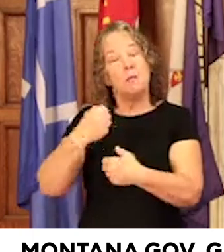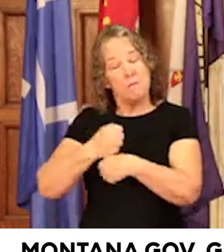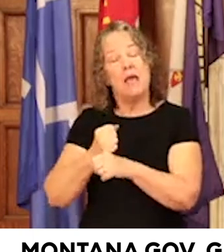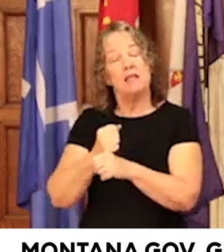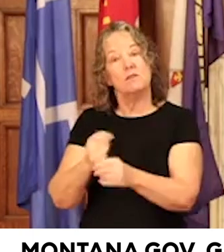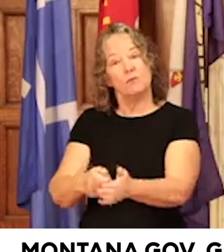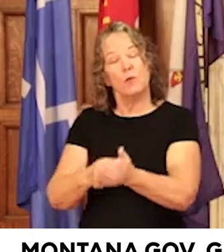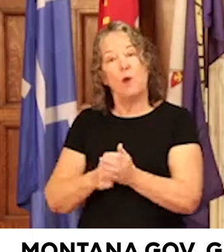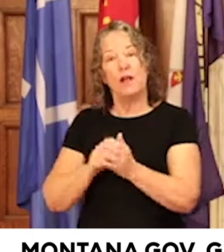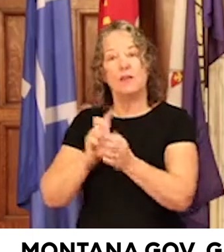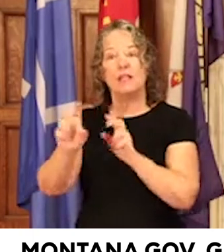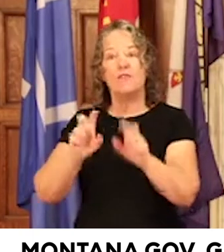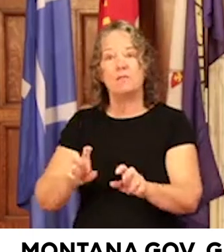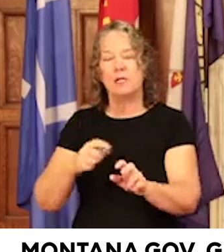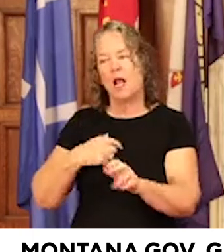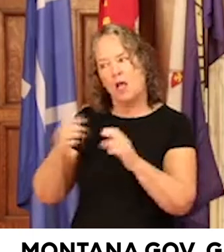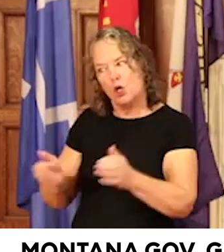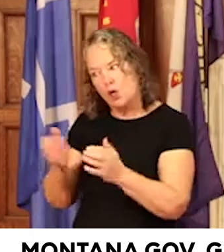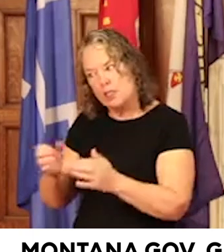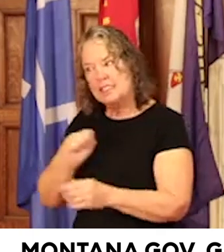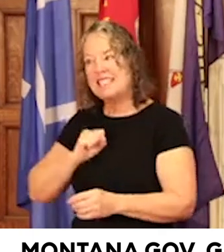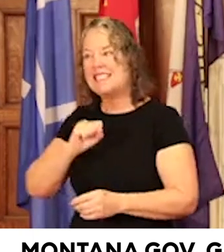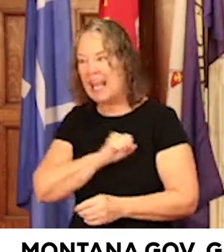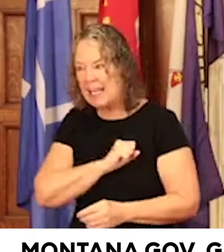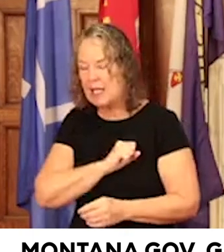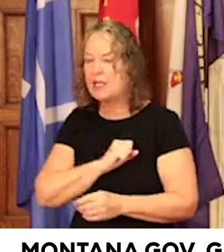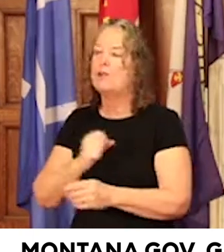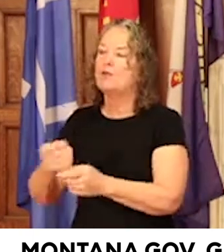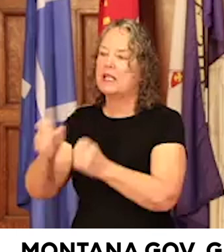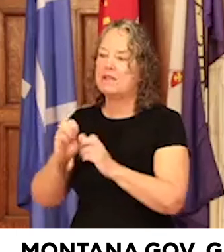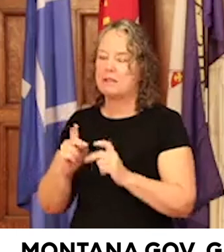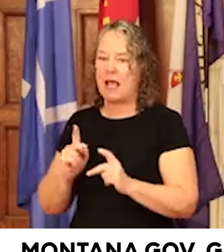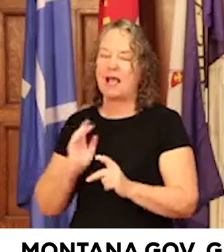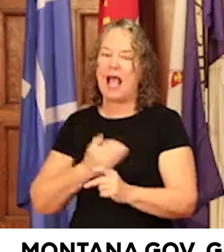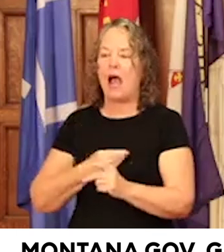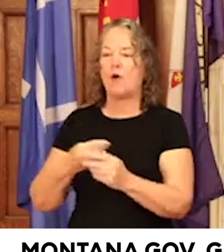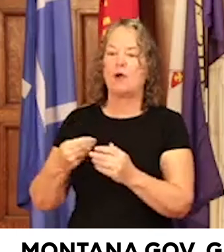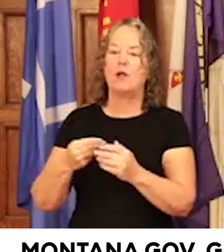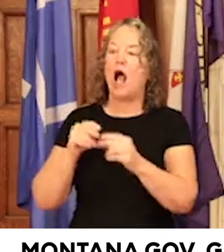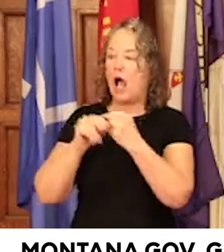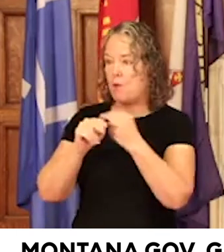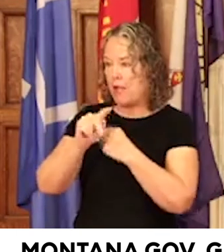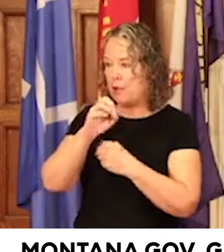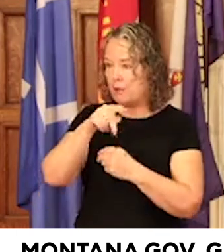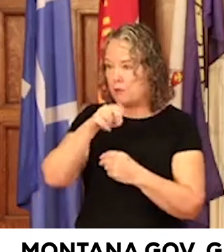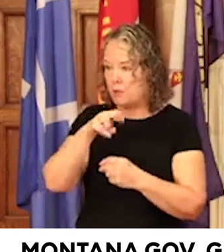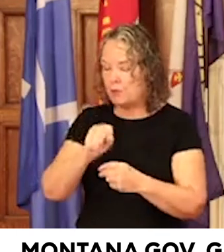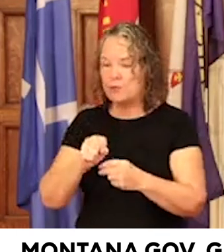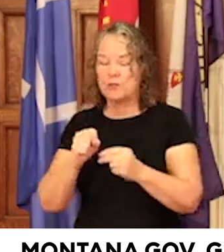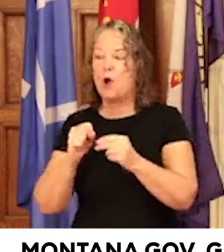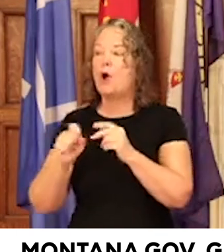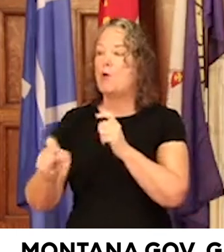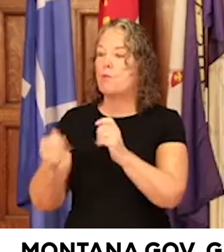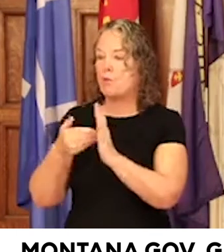and I urge the Senate to restore the new highway patrol troopers, prosecutors, and criminal investigators